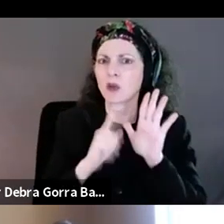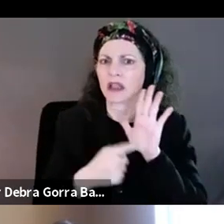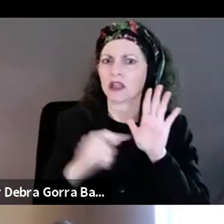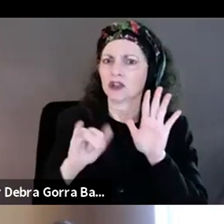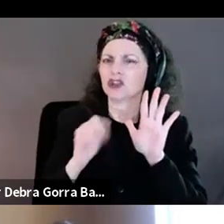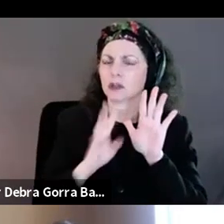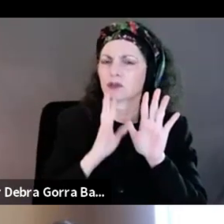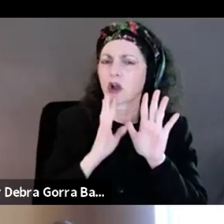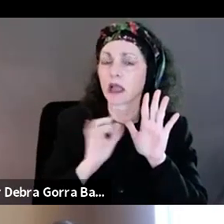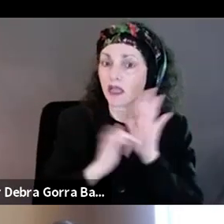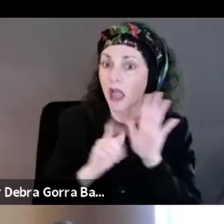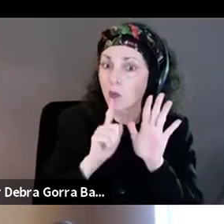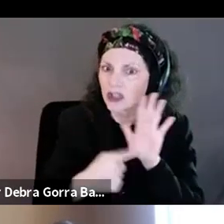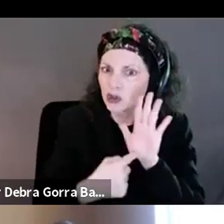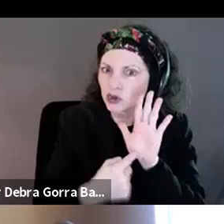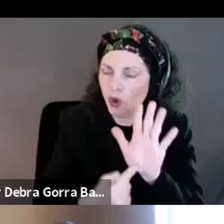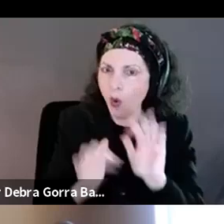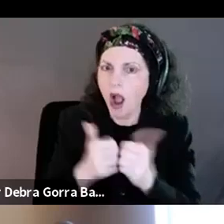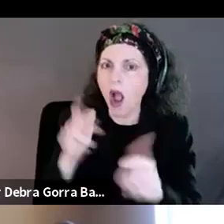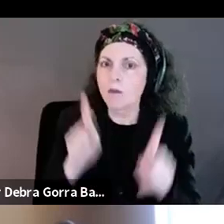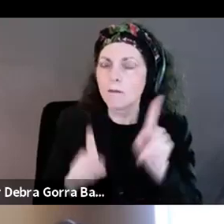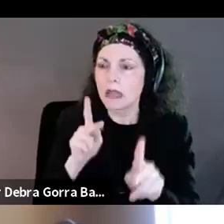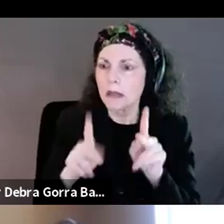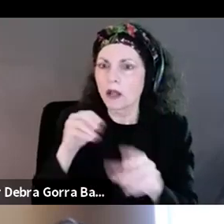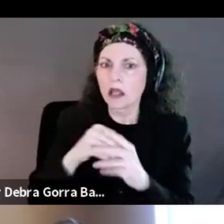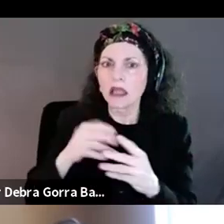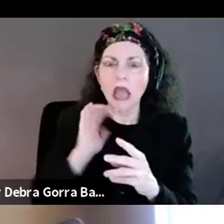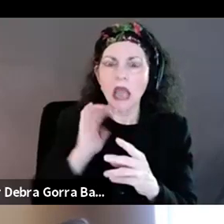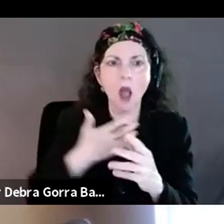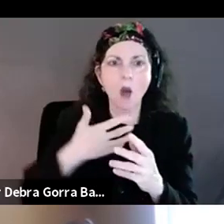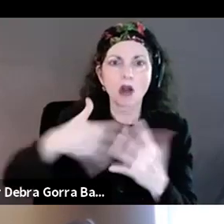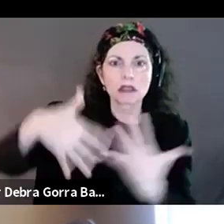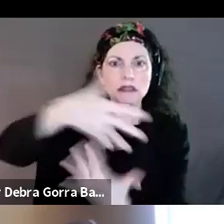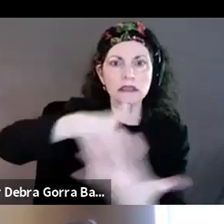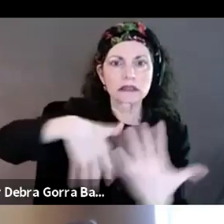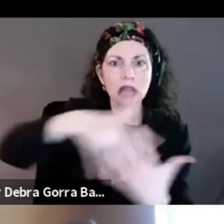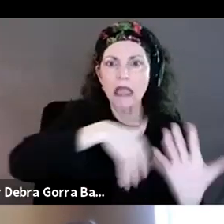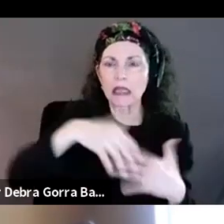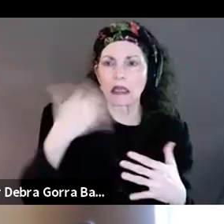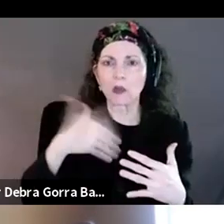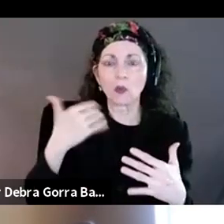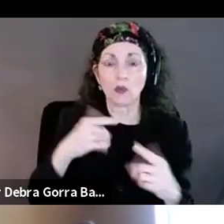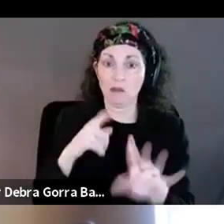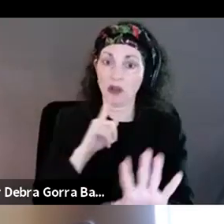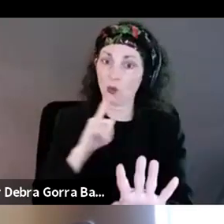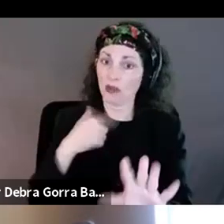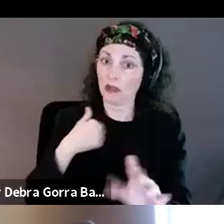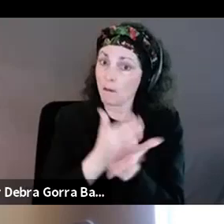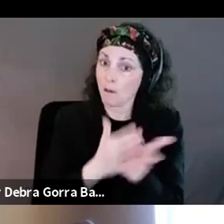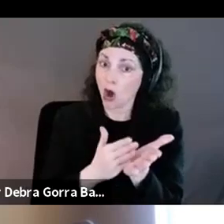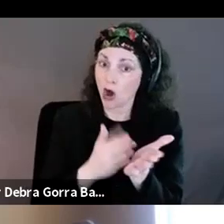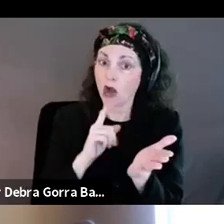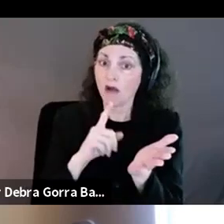And it, you know, I have to say that part of the discussions right now